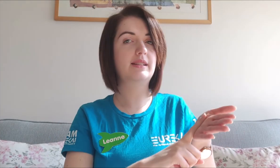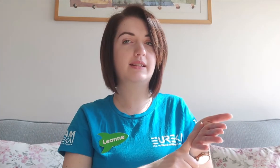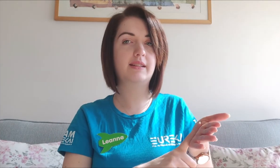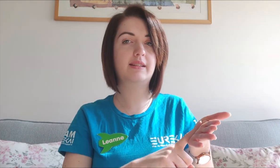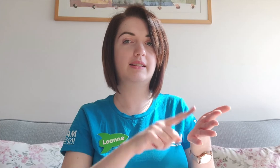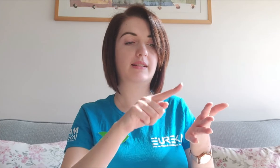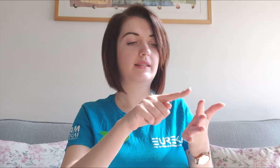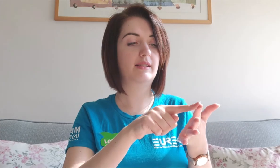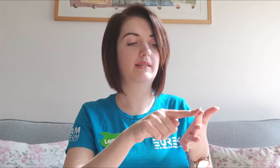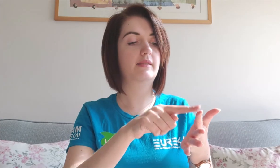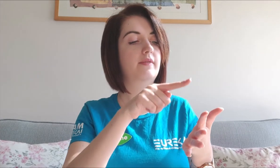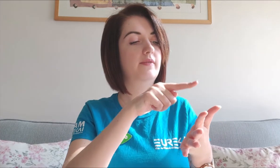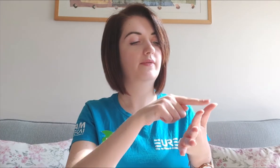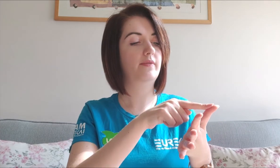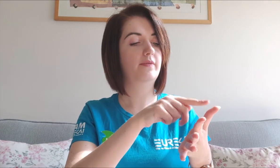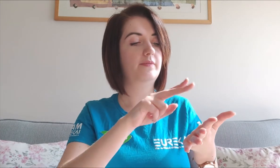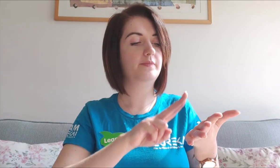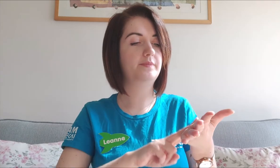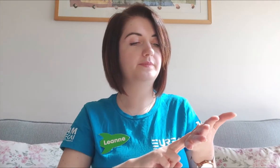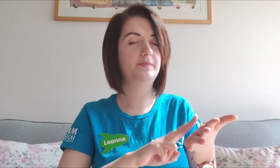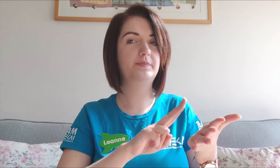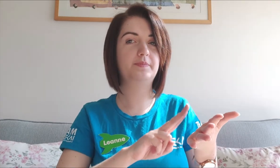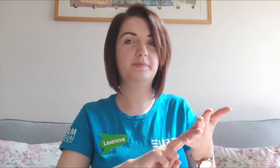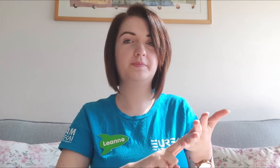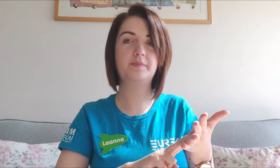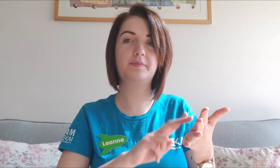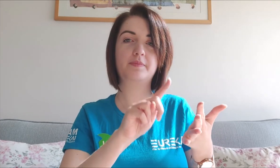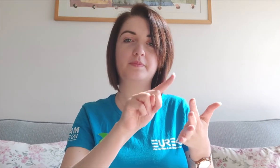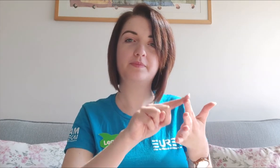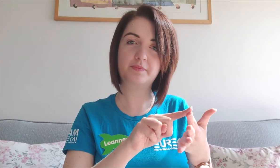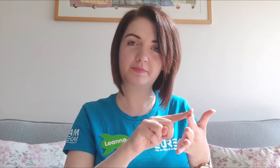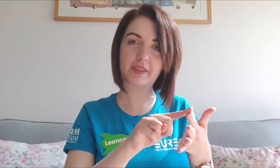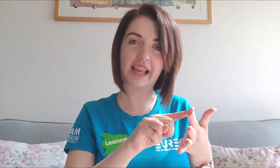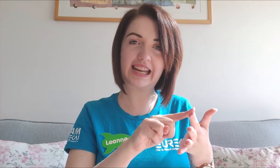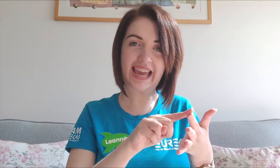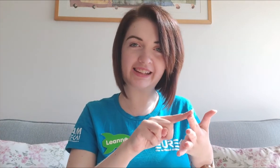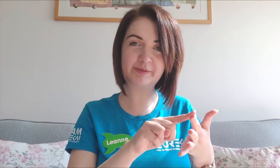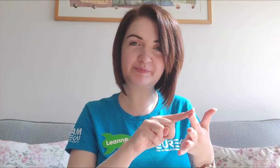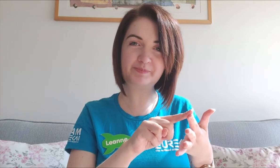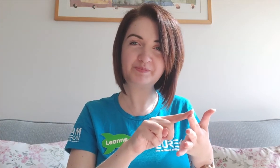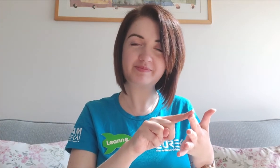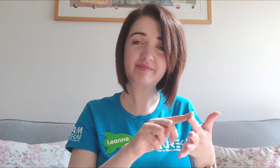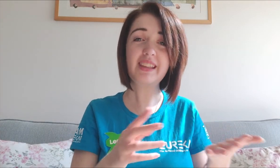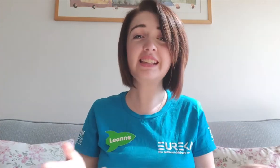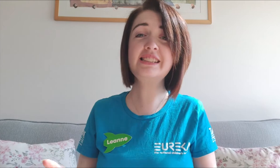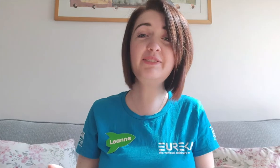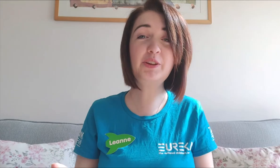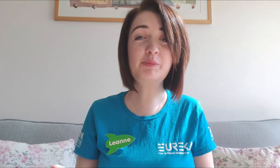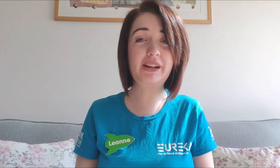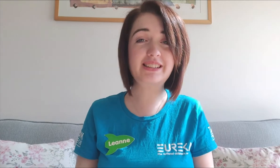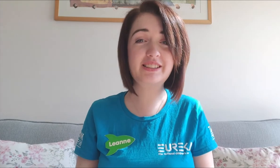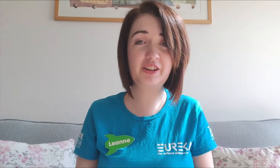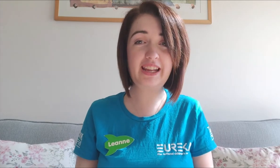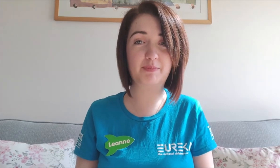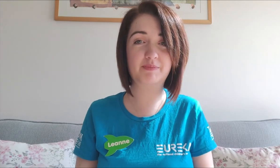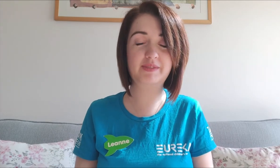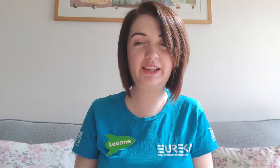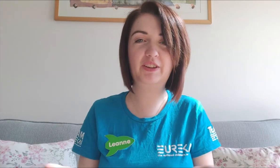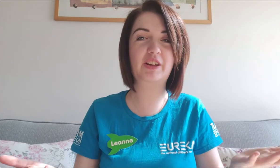Leanne. See if you can practice your name. See if you can